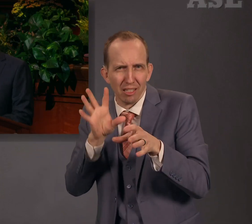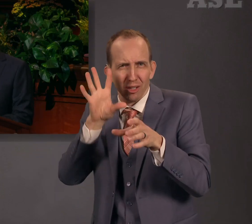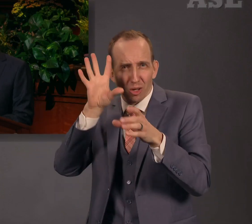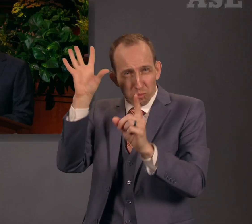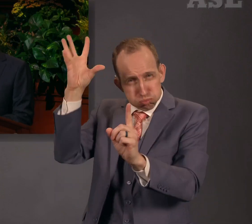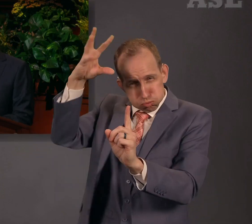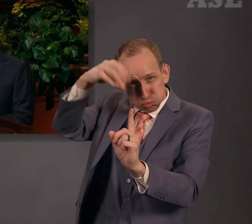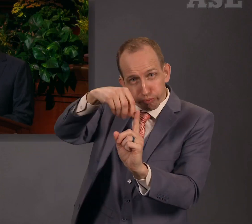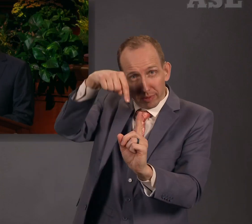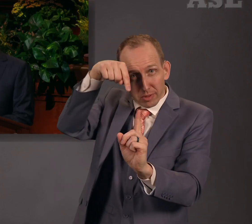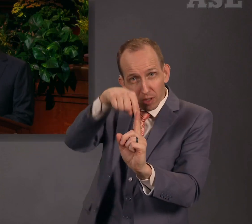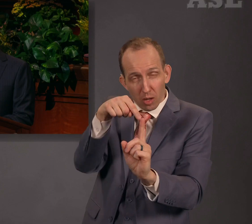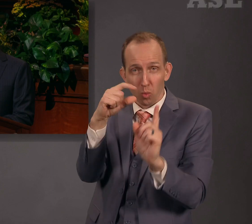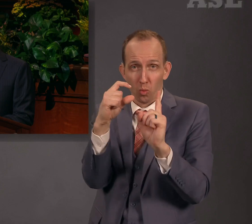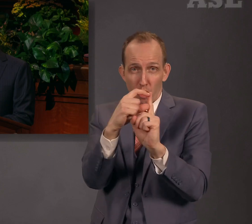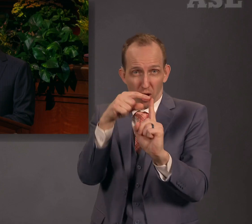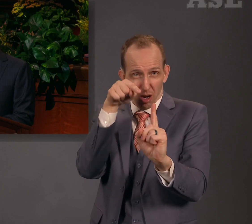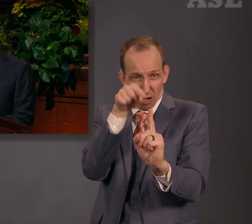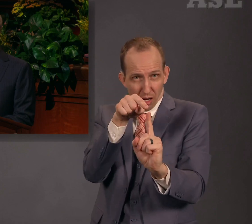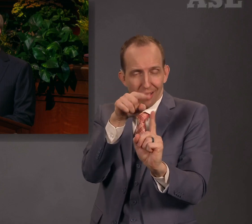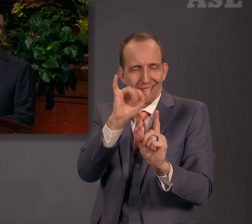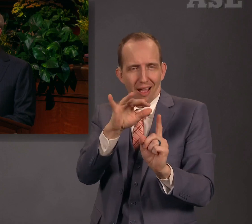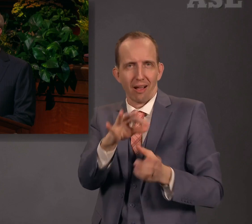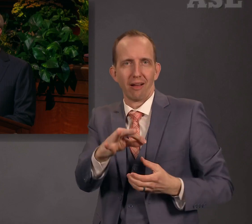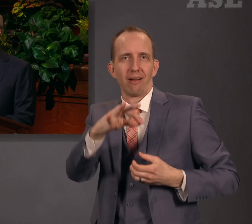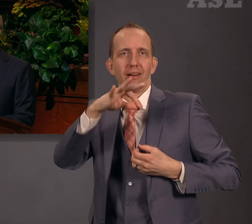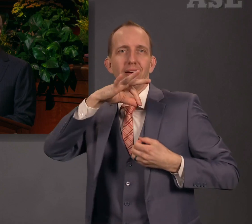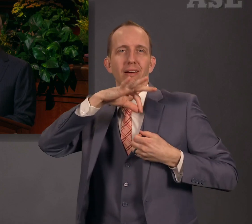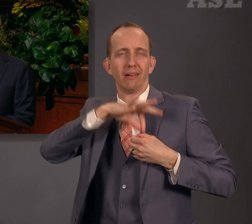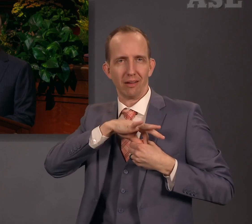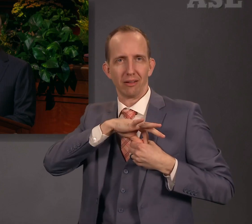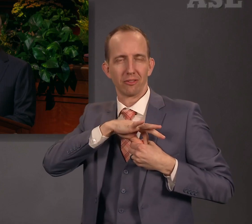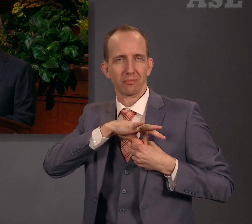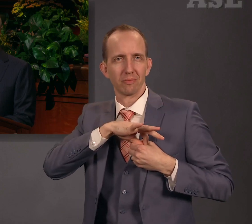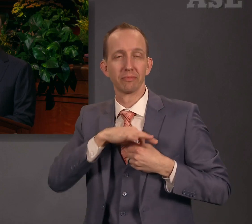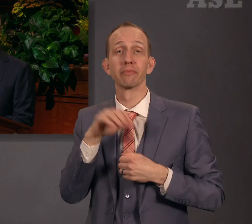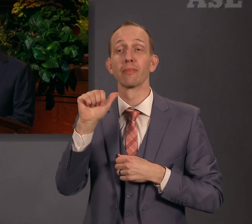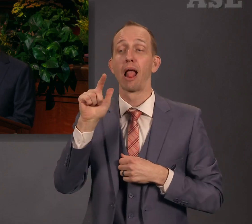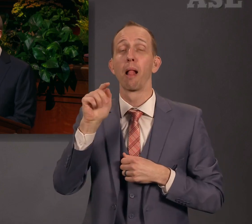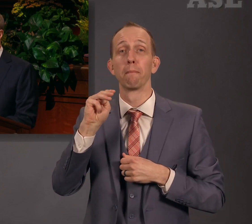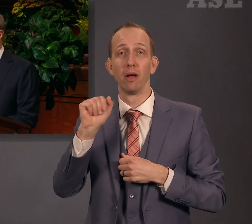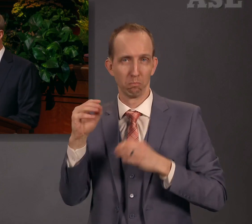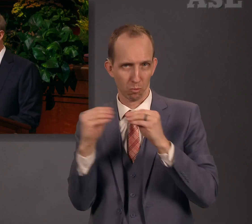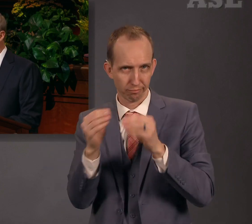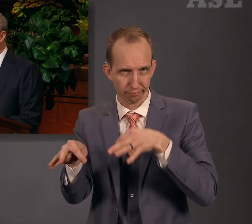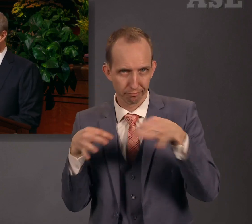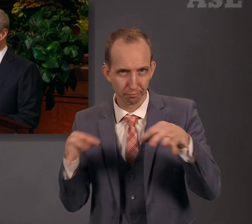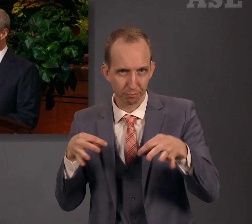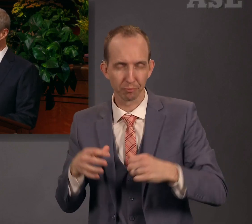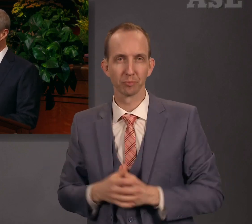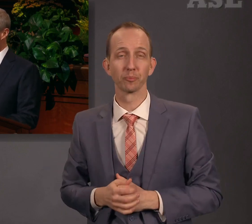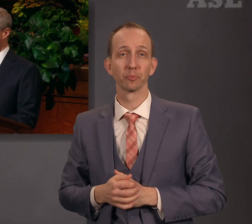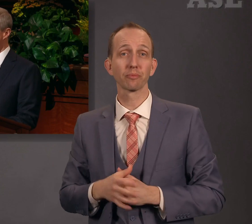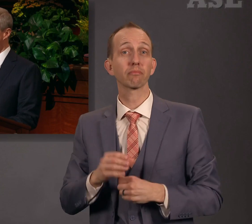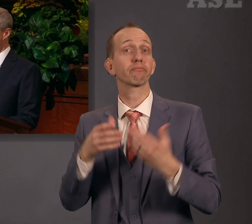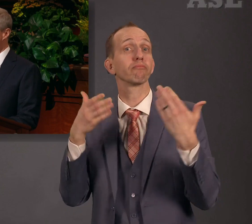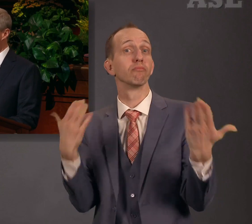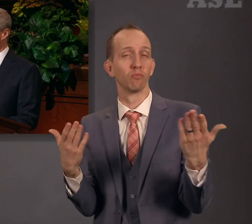please consider the inspiring connection he then identifies. And now I desire that ye shall